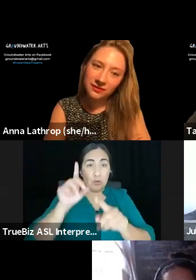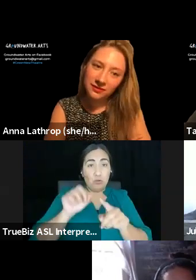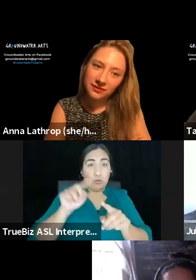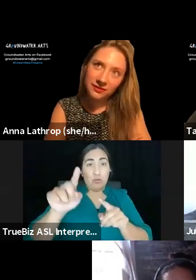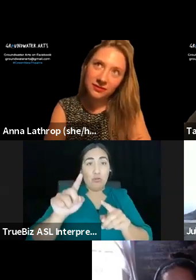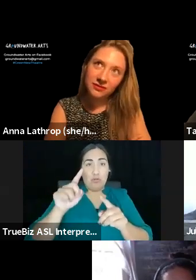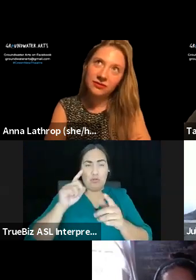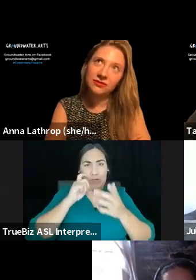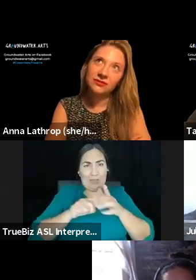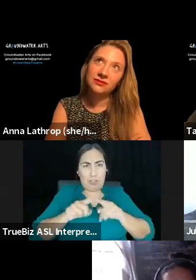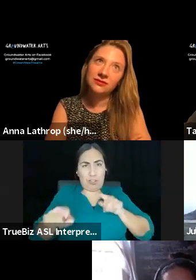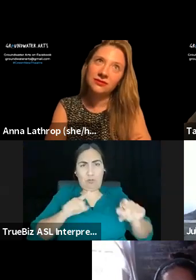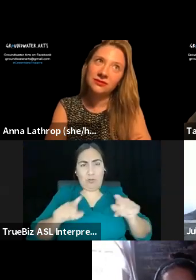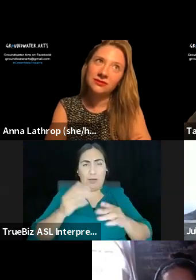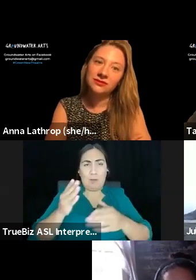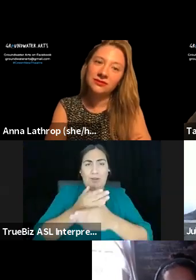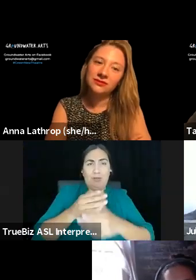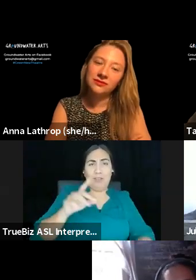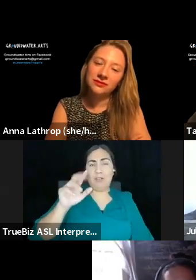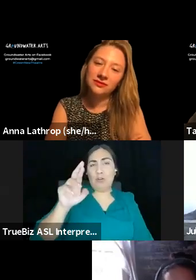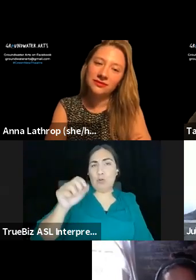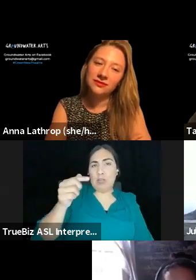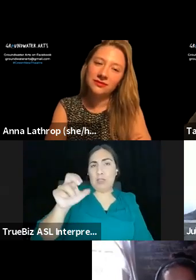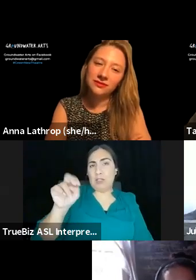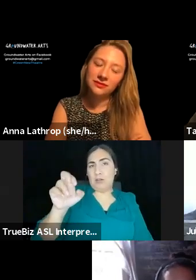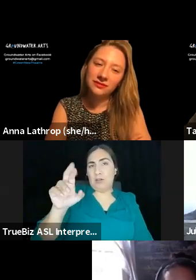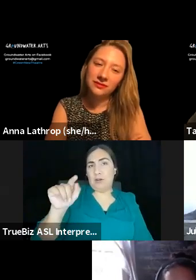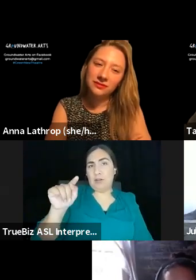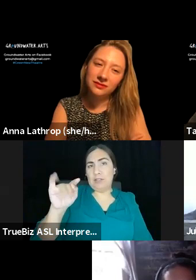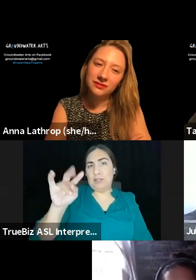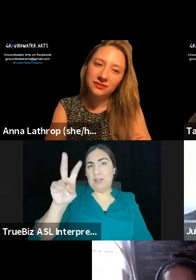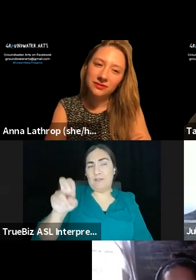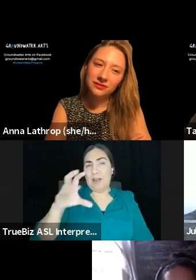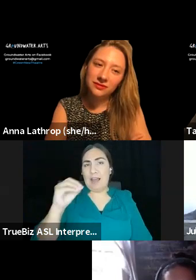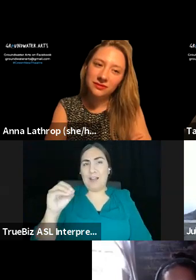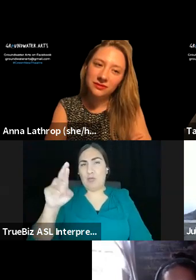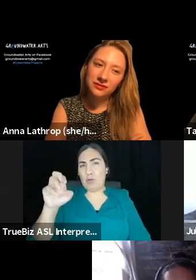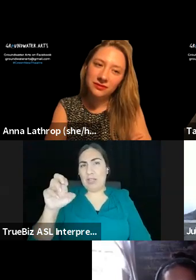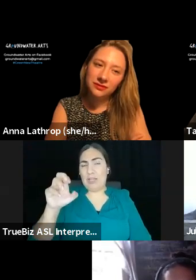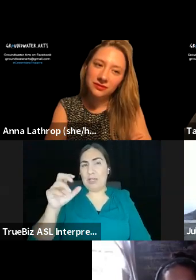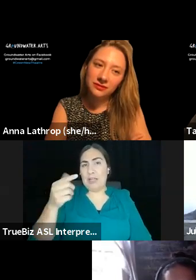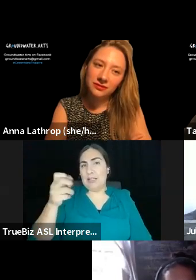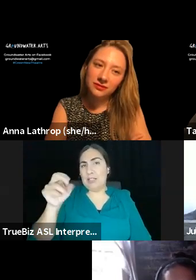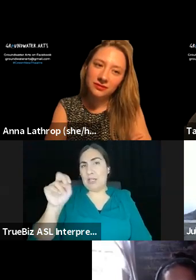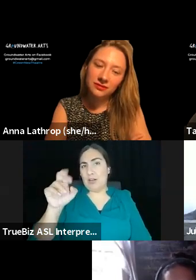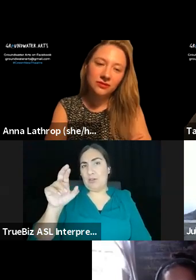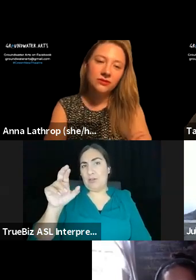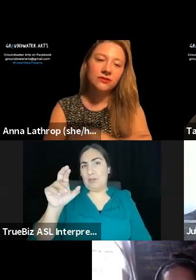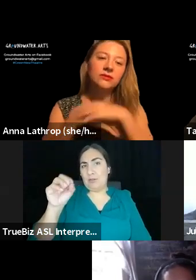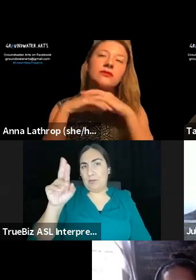Also, the language of care has been used a lot recently in the climate justice movement and COVID recovery. Do you distinguish between a care economy and